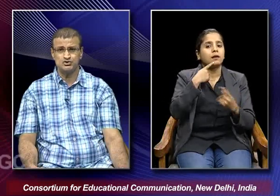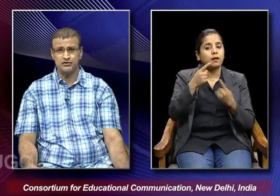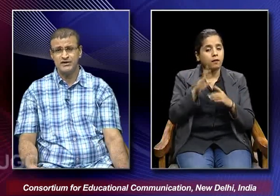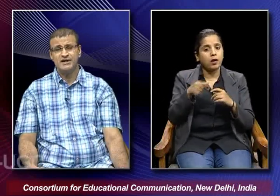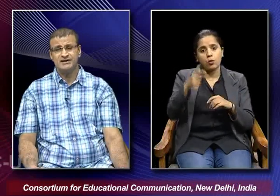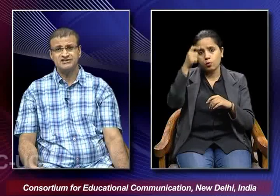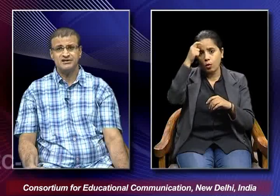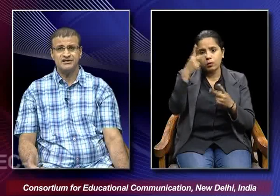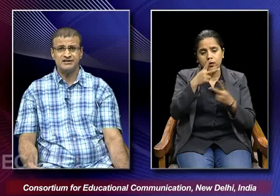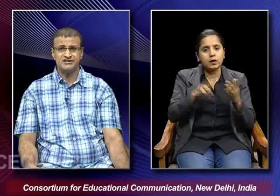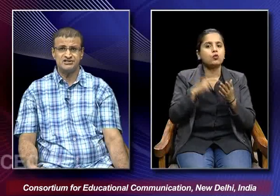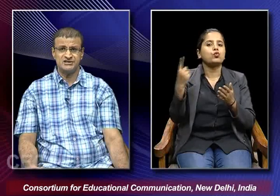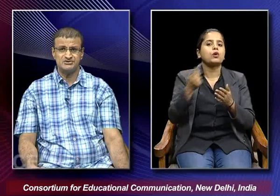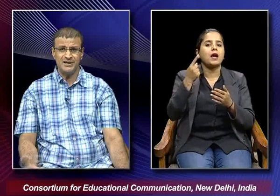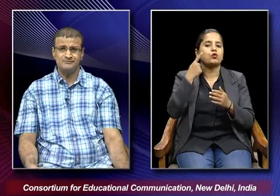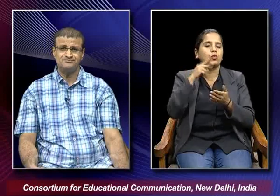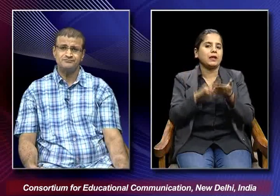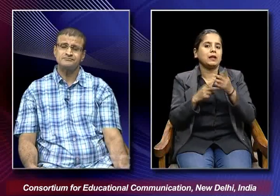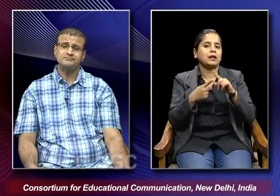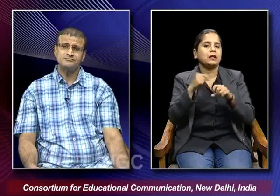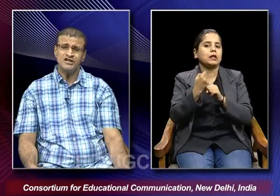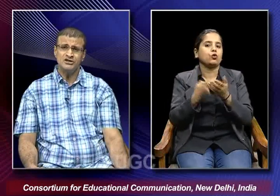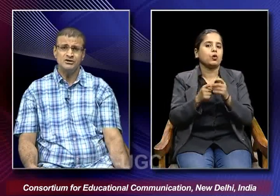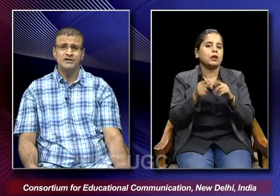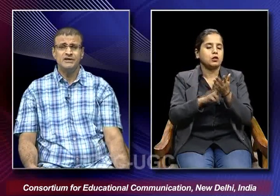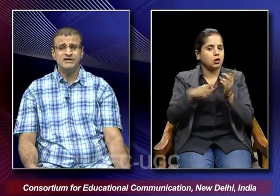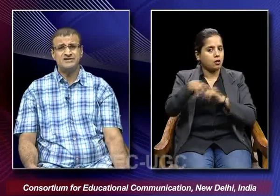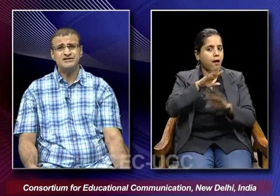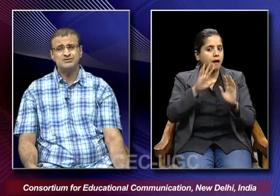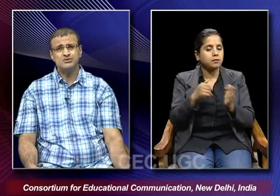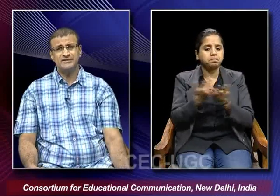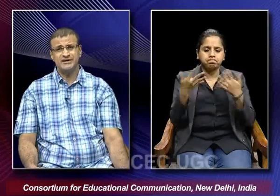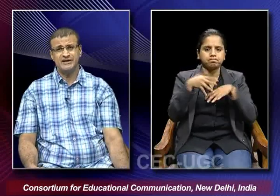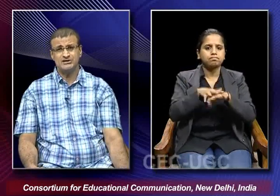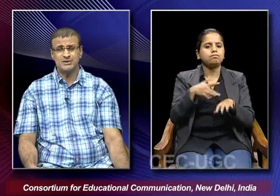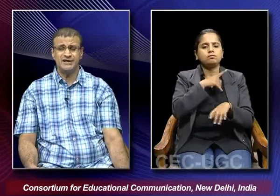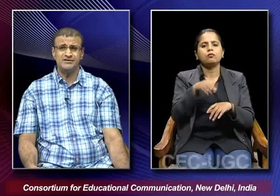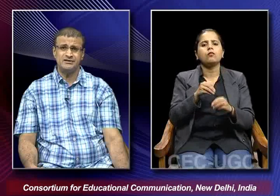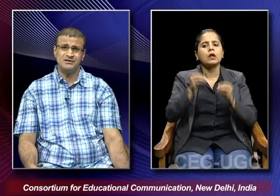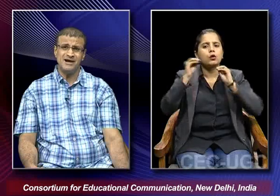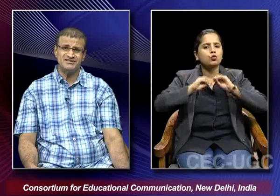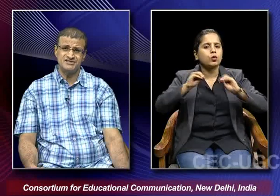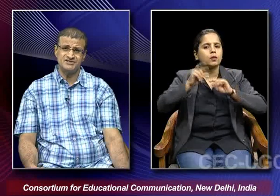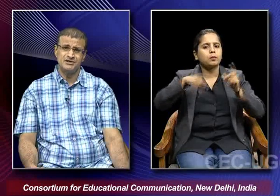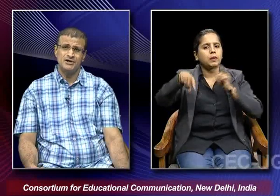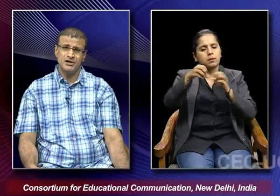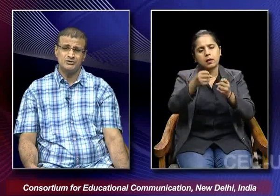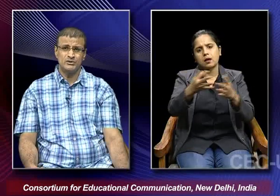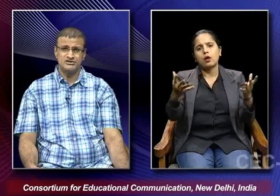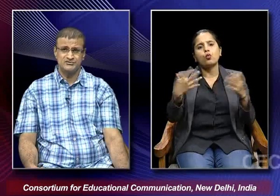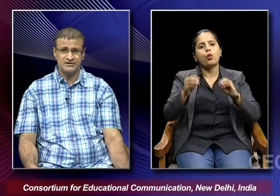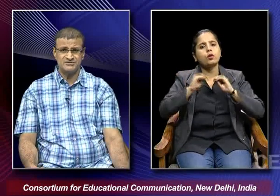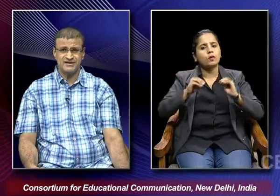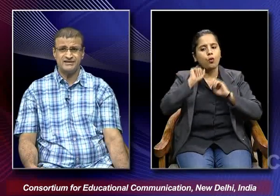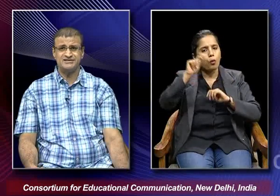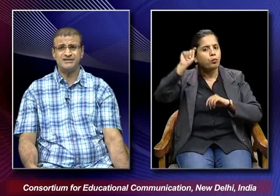issues of national integration as well he tries to in a way educate the masses through